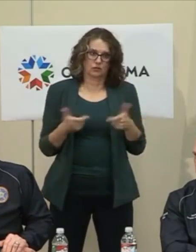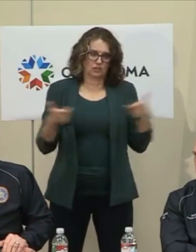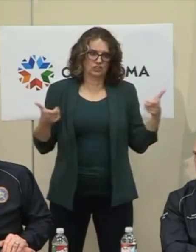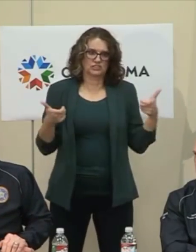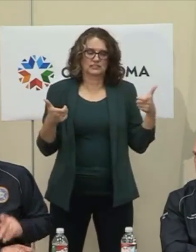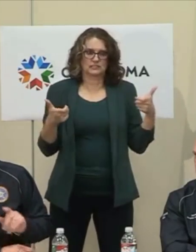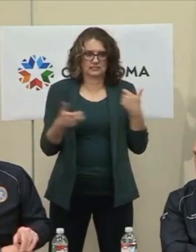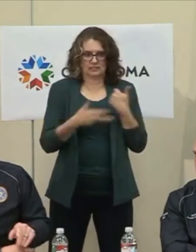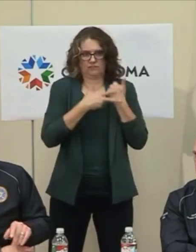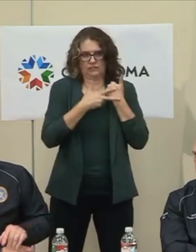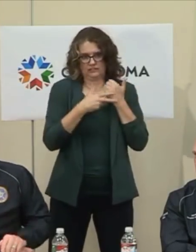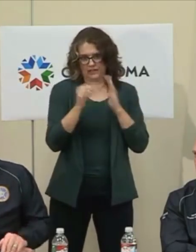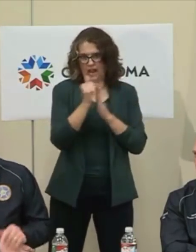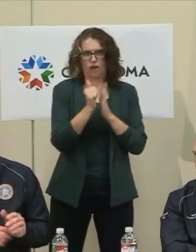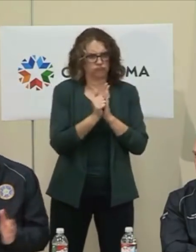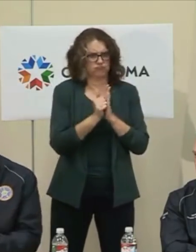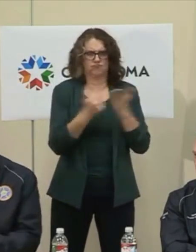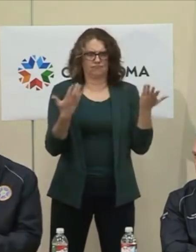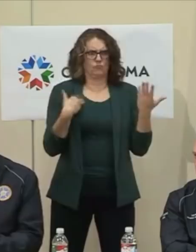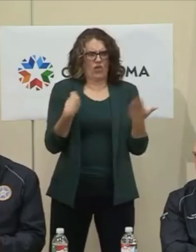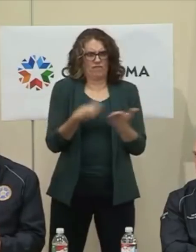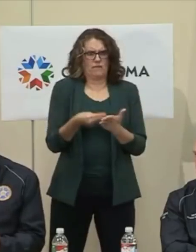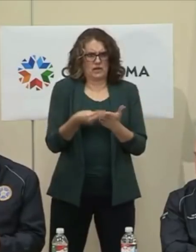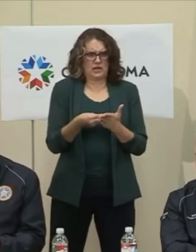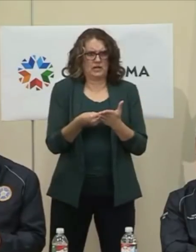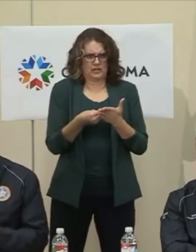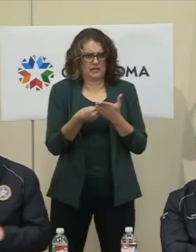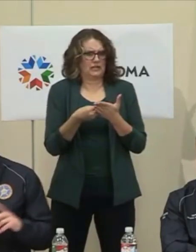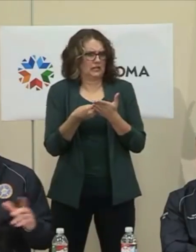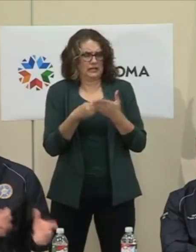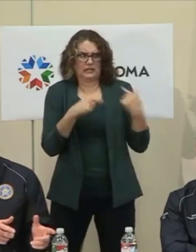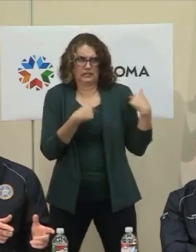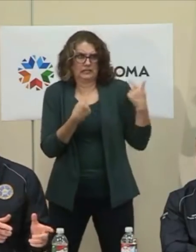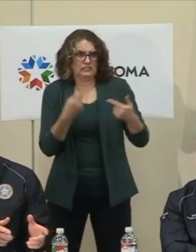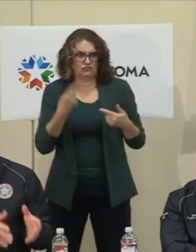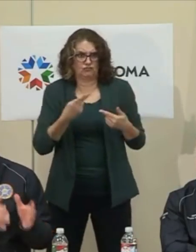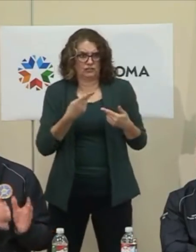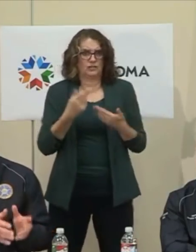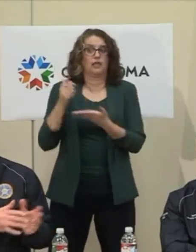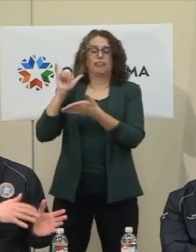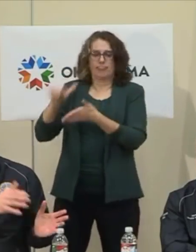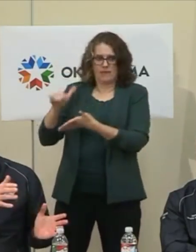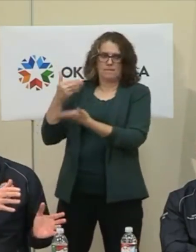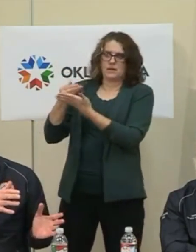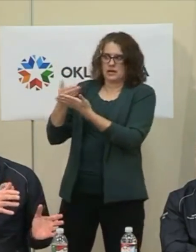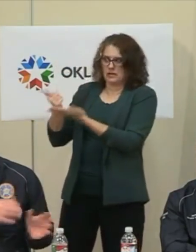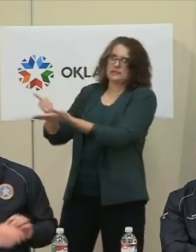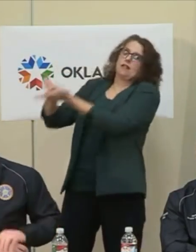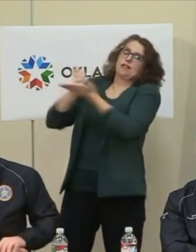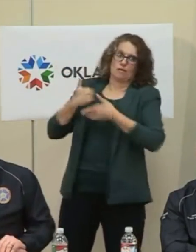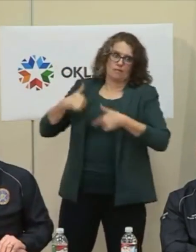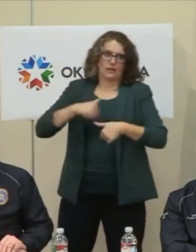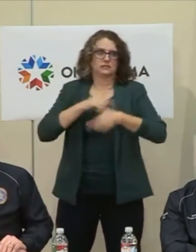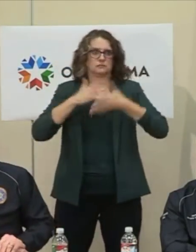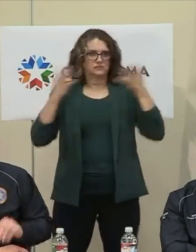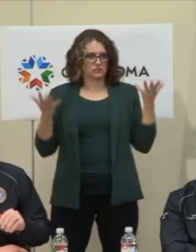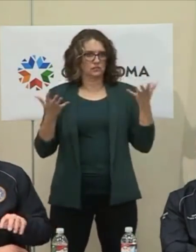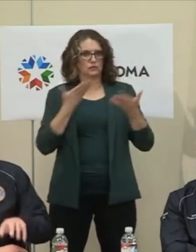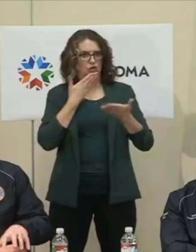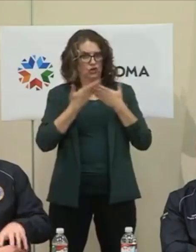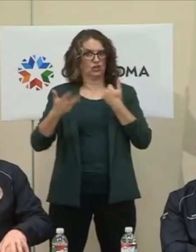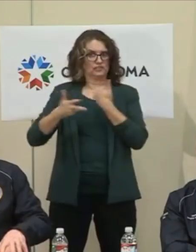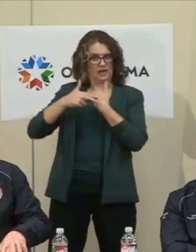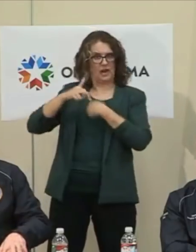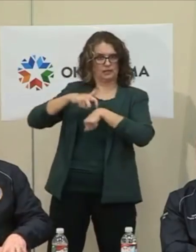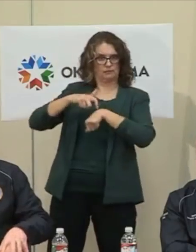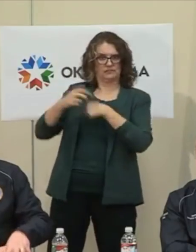history. That's significant, and it's going to help us get through this down time. That's why it's so important to save in the good times. So we'll